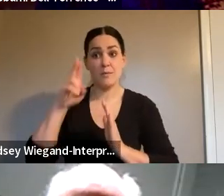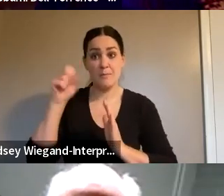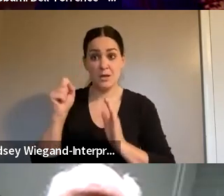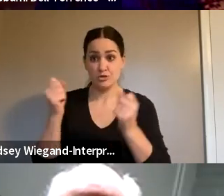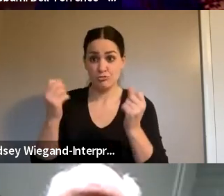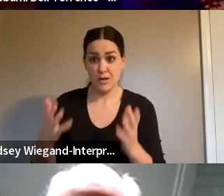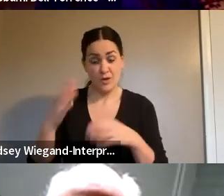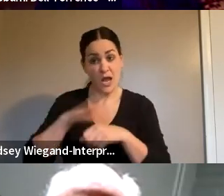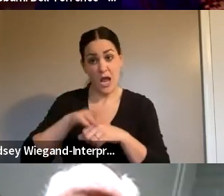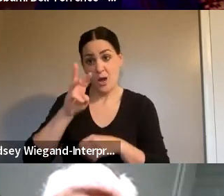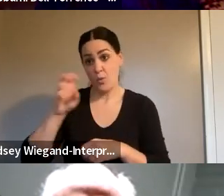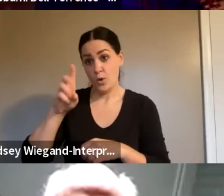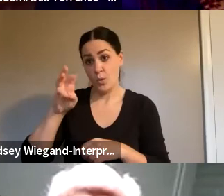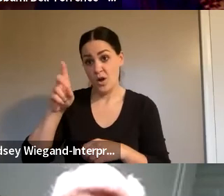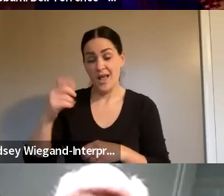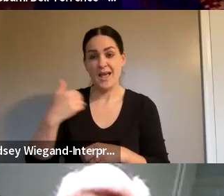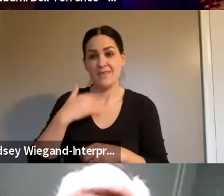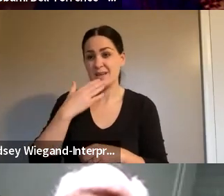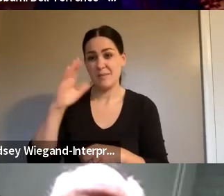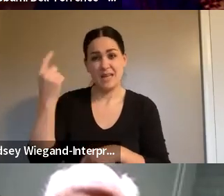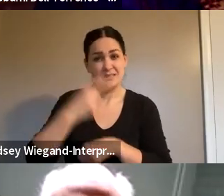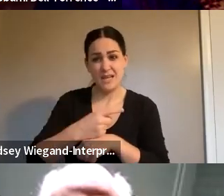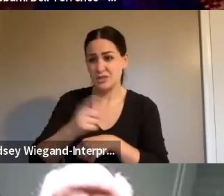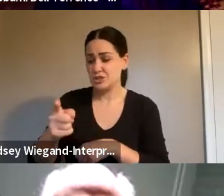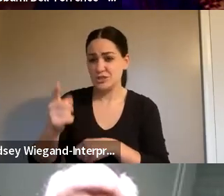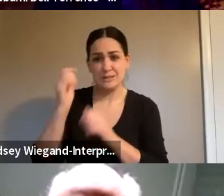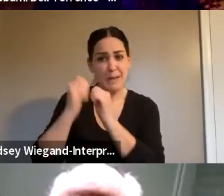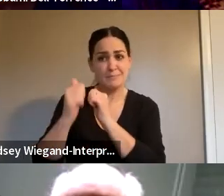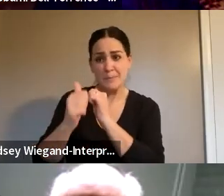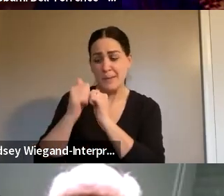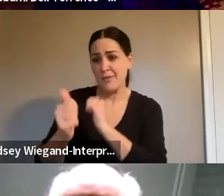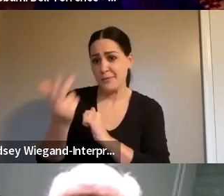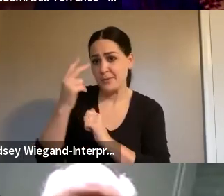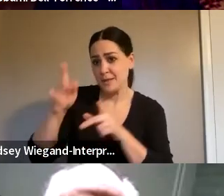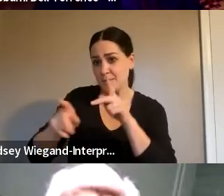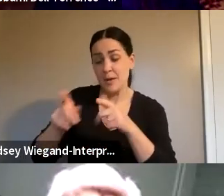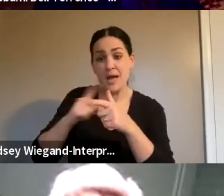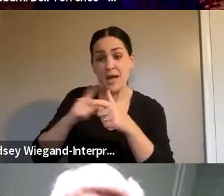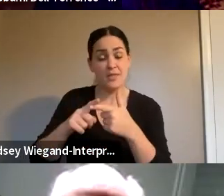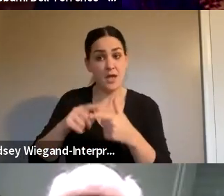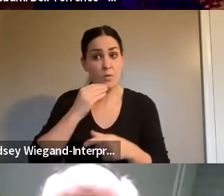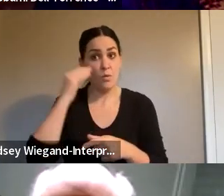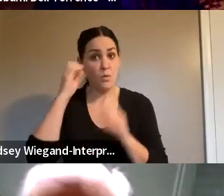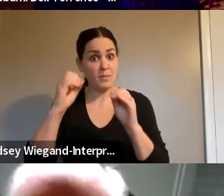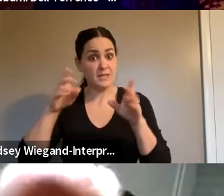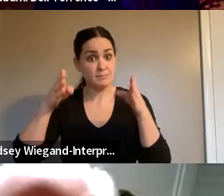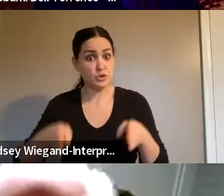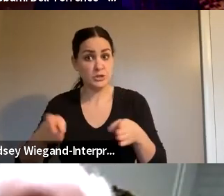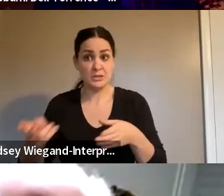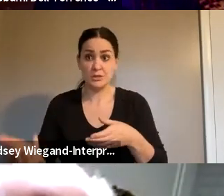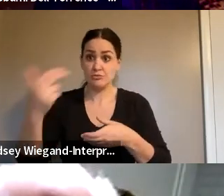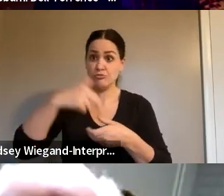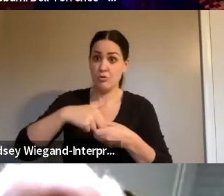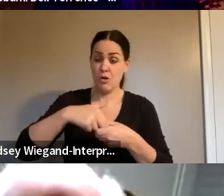clearly, and she passed up like three people. And then when a homeless person got on, she